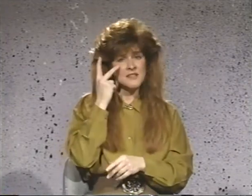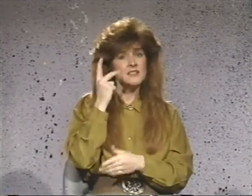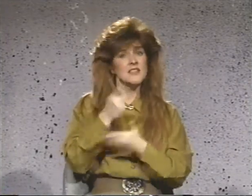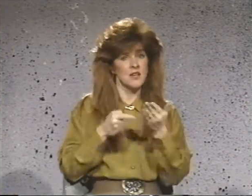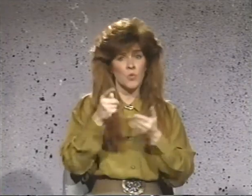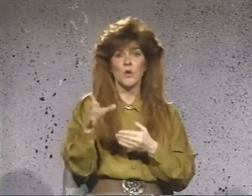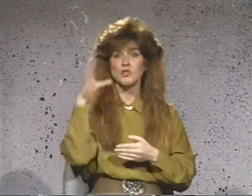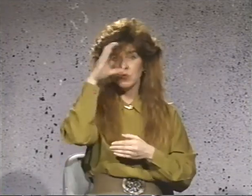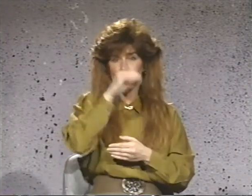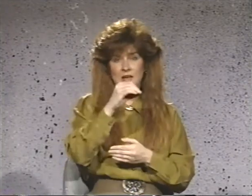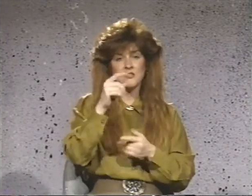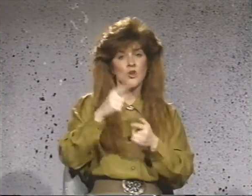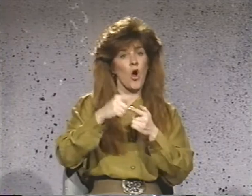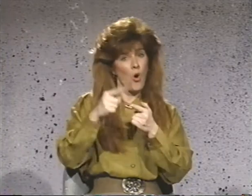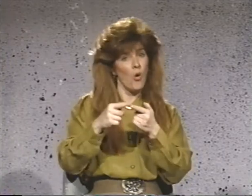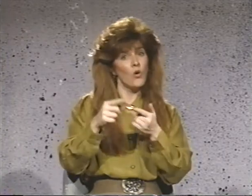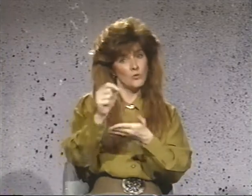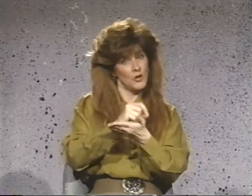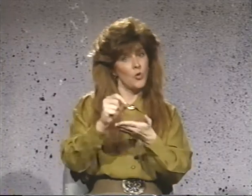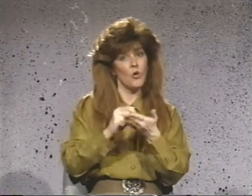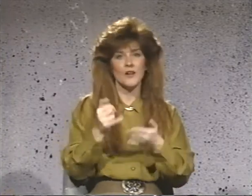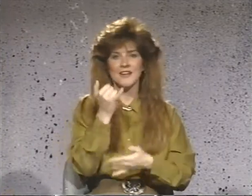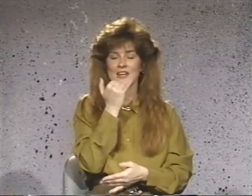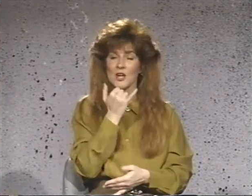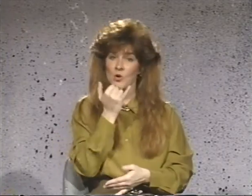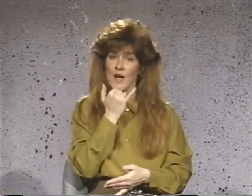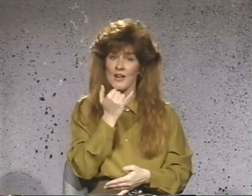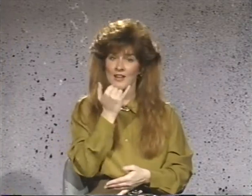see what you missed or recorded incorrectly.